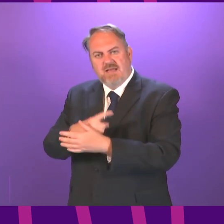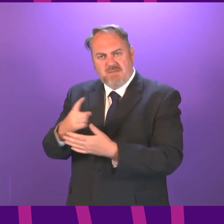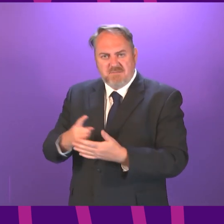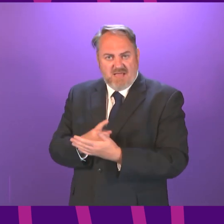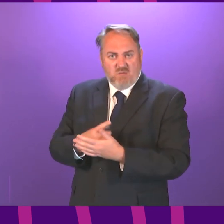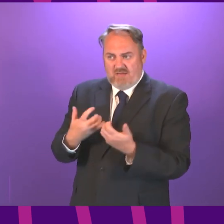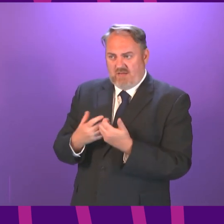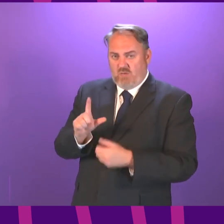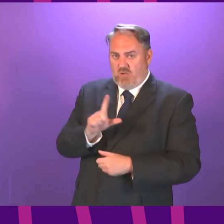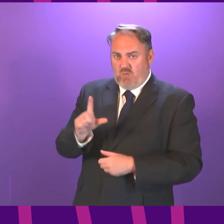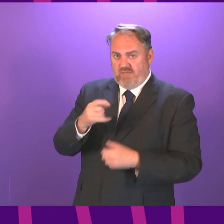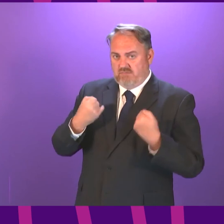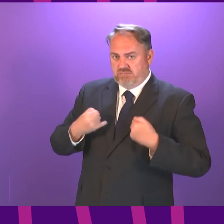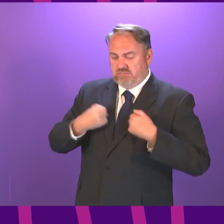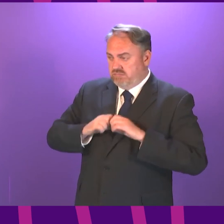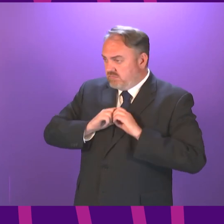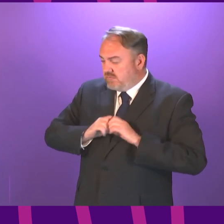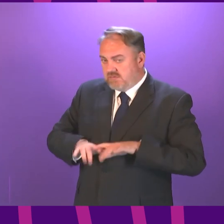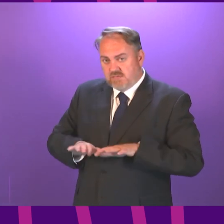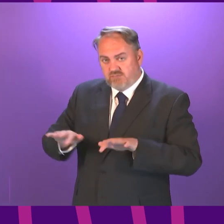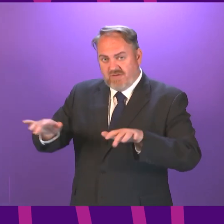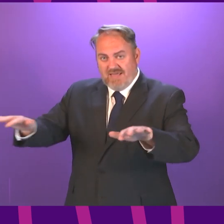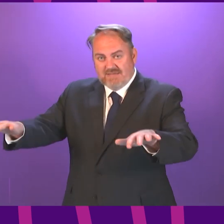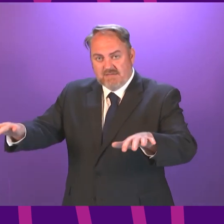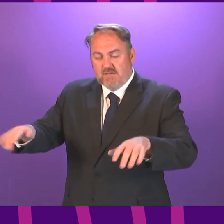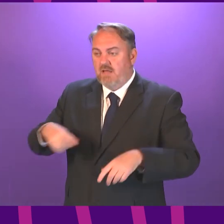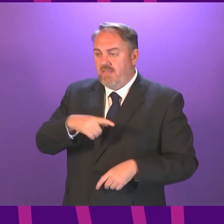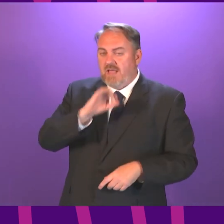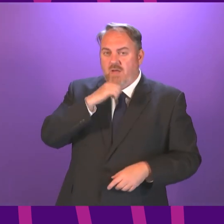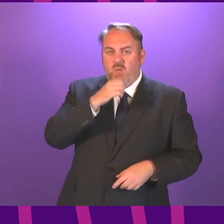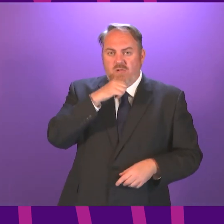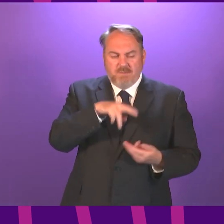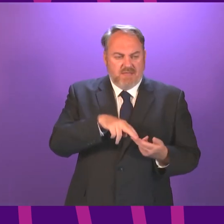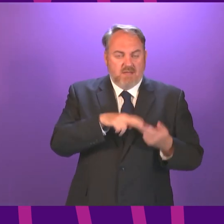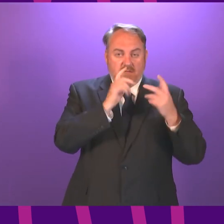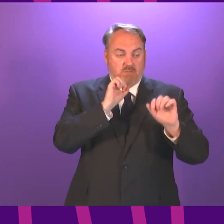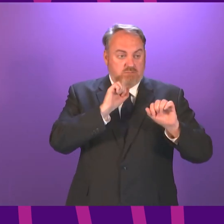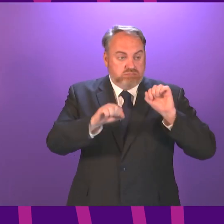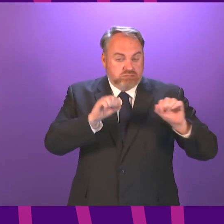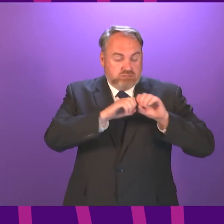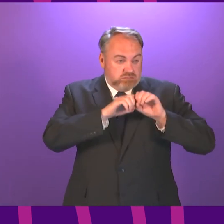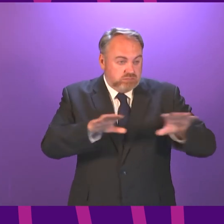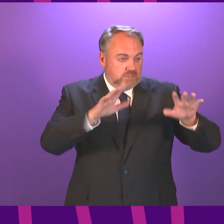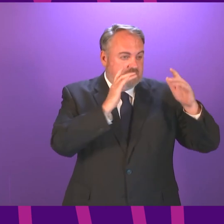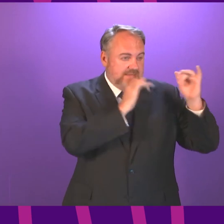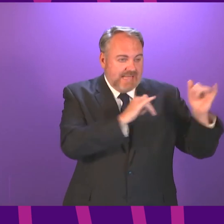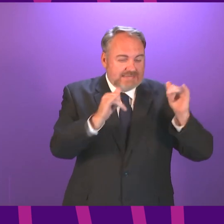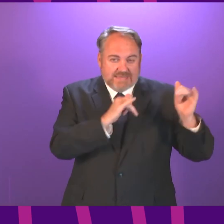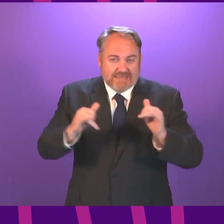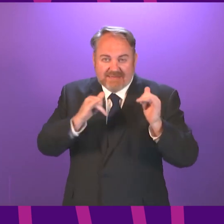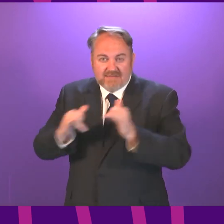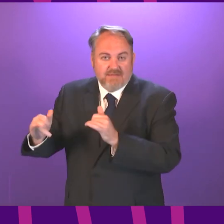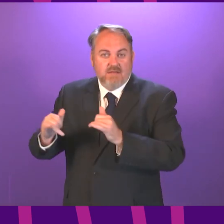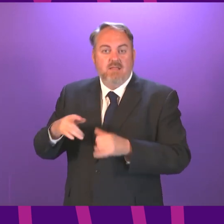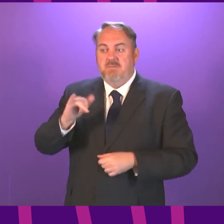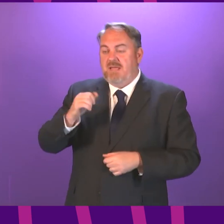Lothian what the appropriate measures are surge testing will be a part of that if they consider that necessary and essential then